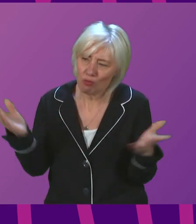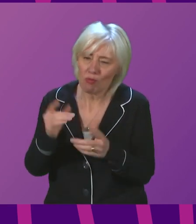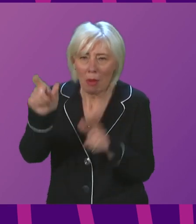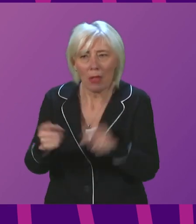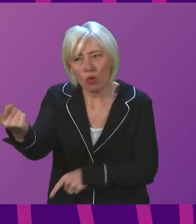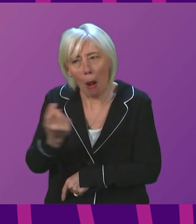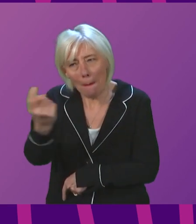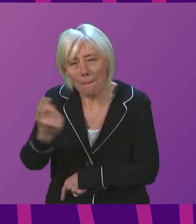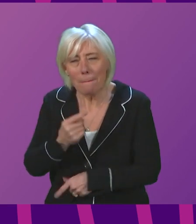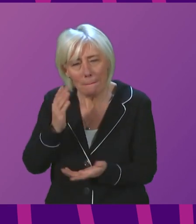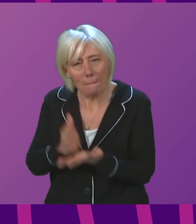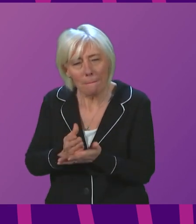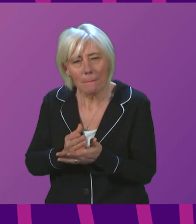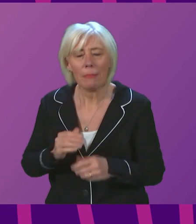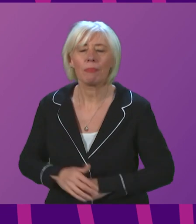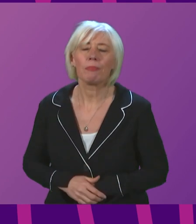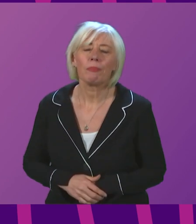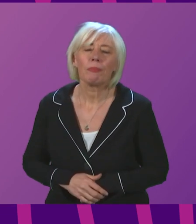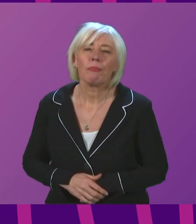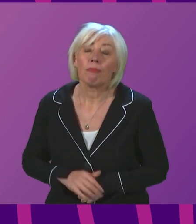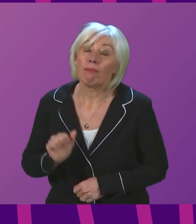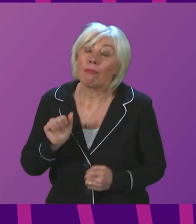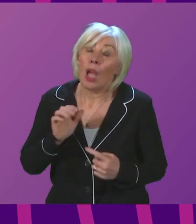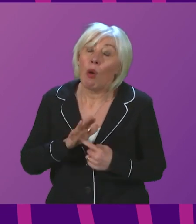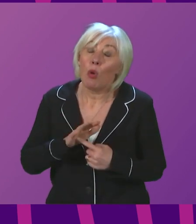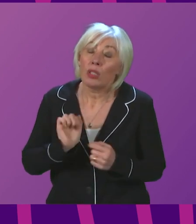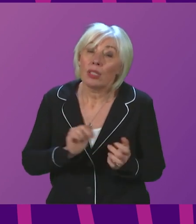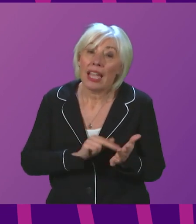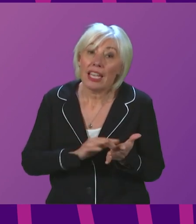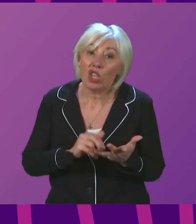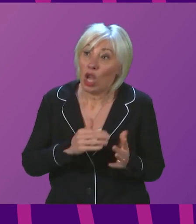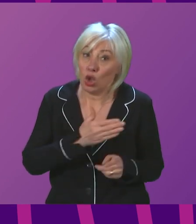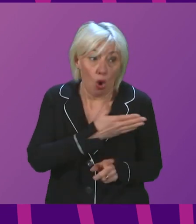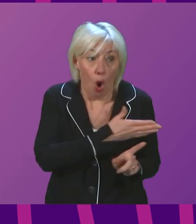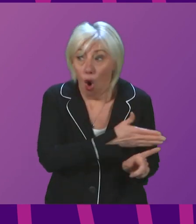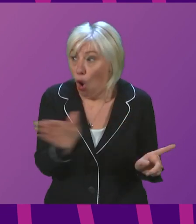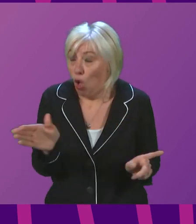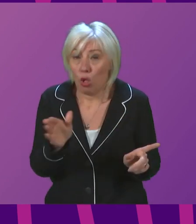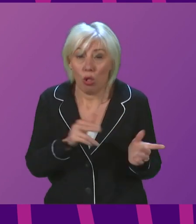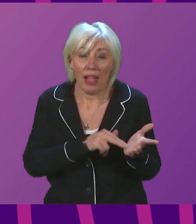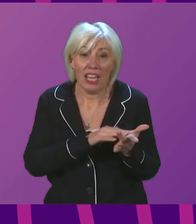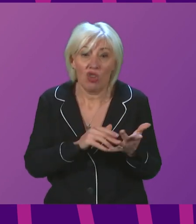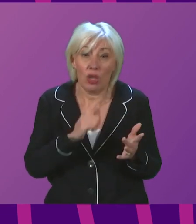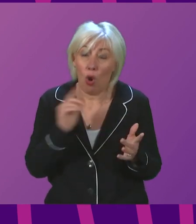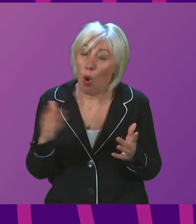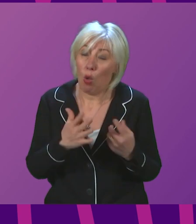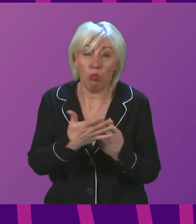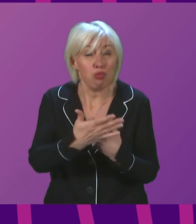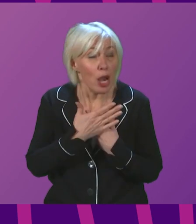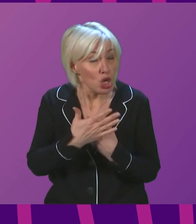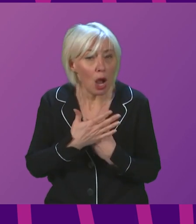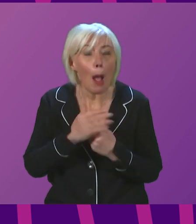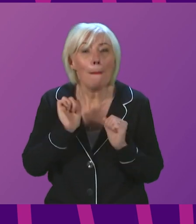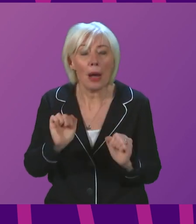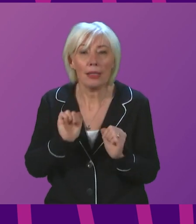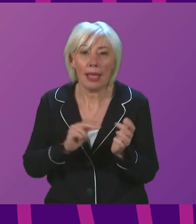Minister. This is a really important point as well. Obviously, the NHS and all parts of the NHS are under severe and increasing pressure right now, but